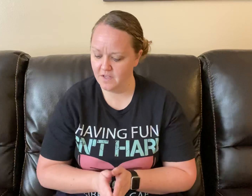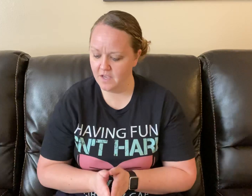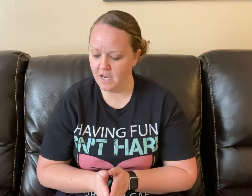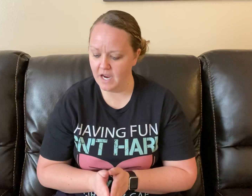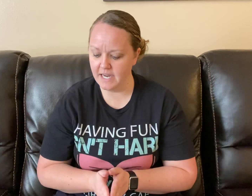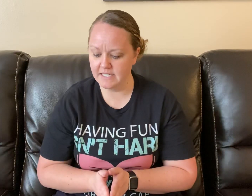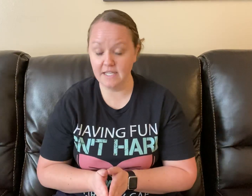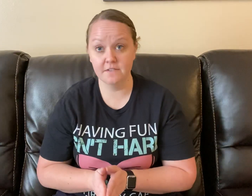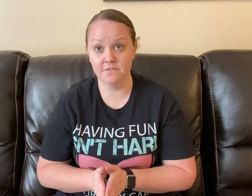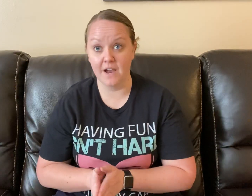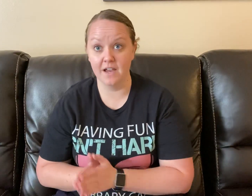Identify. Identify.